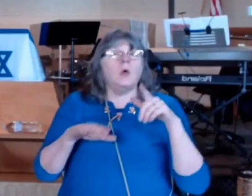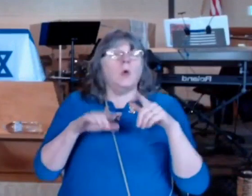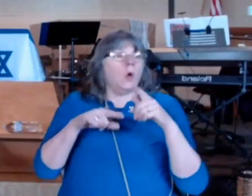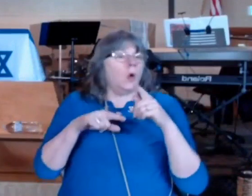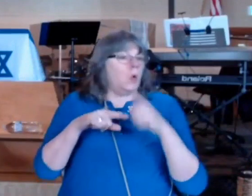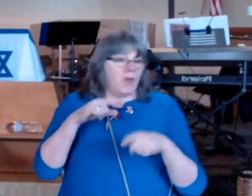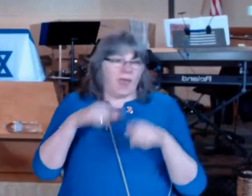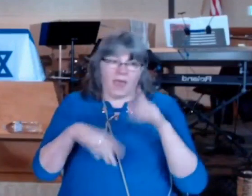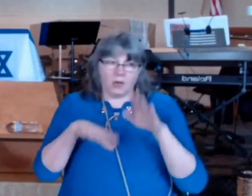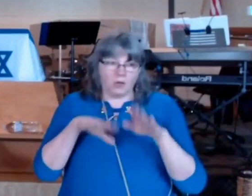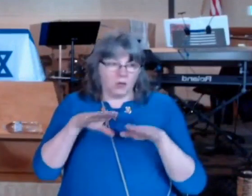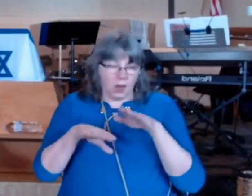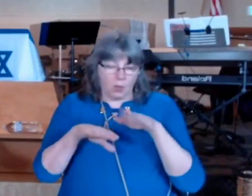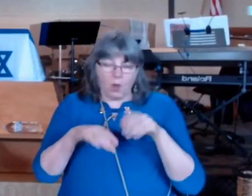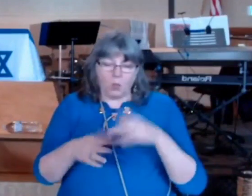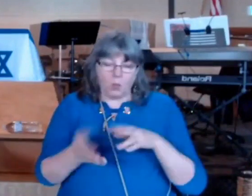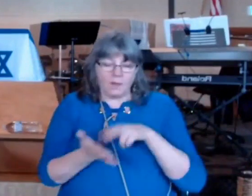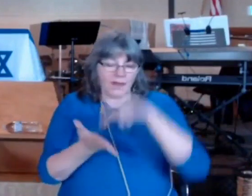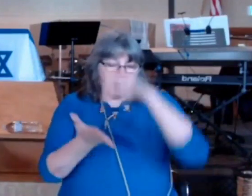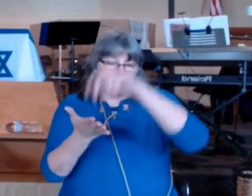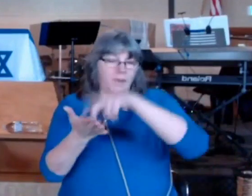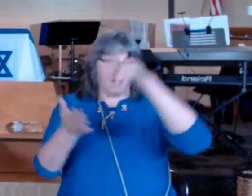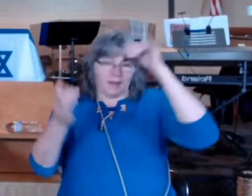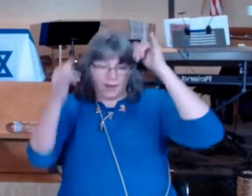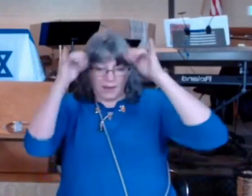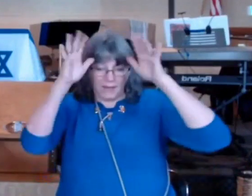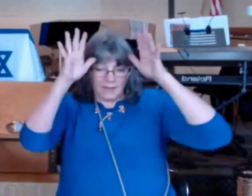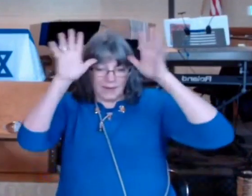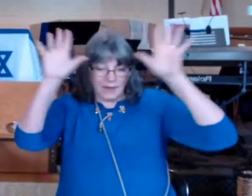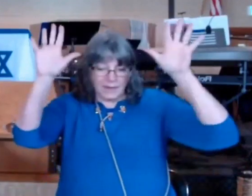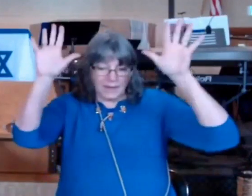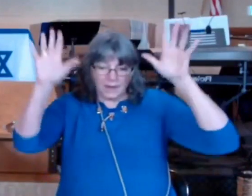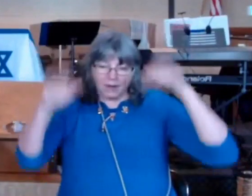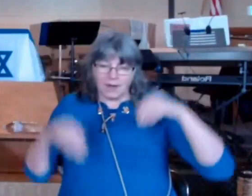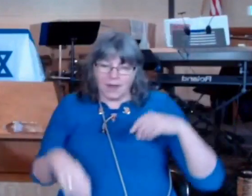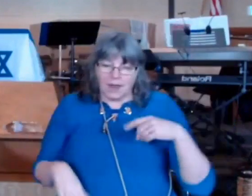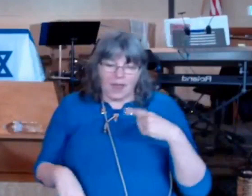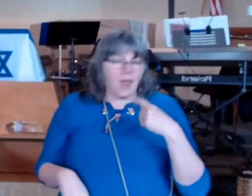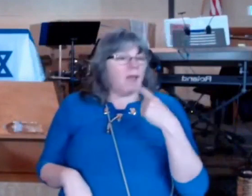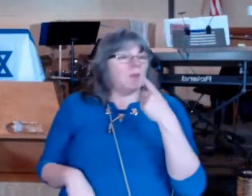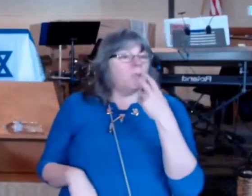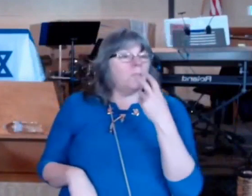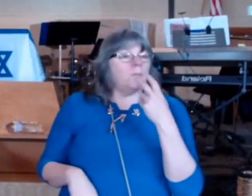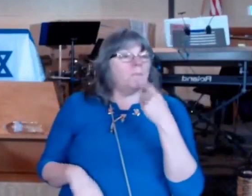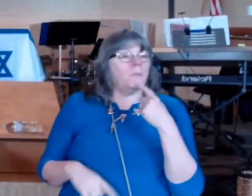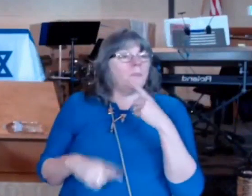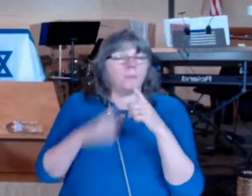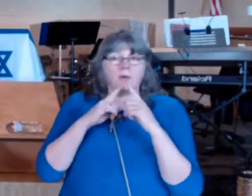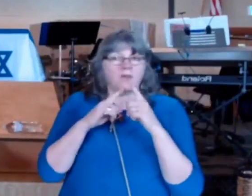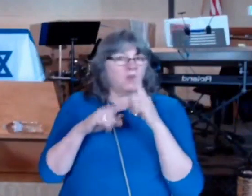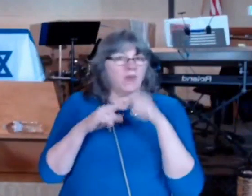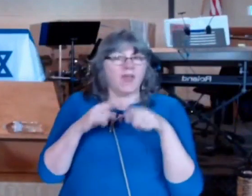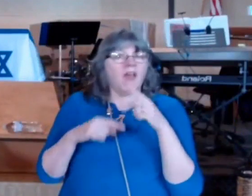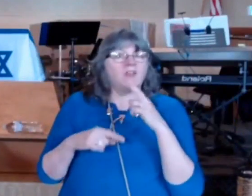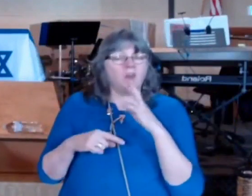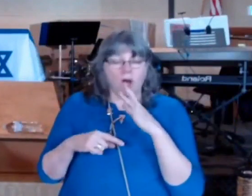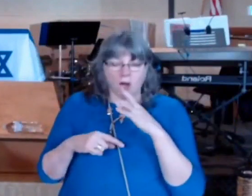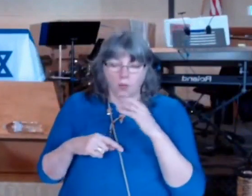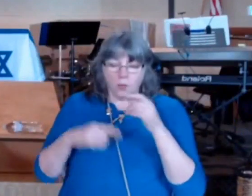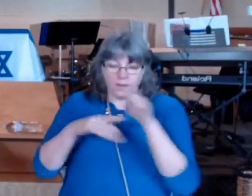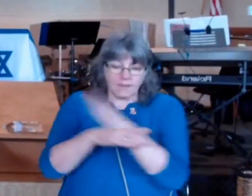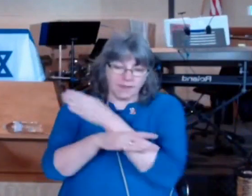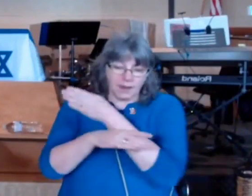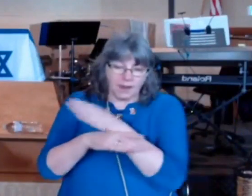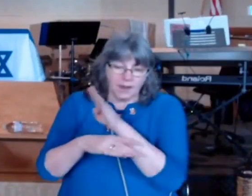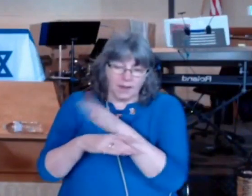leave like a deer and the mute person's tone will sing for in the desert springs will burst forth strings